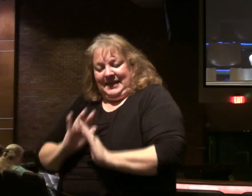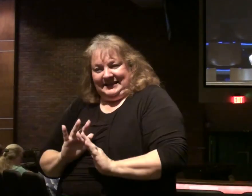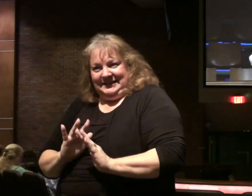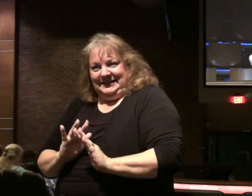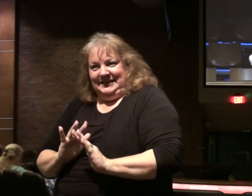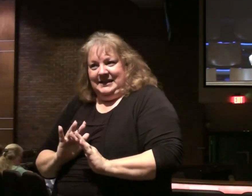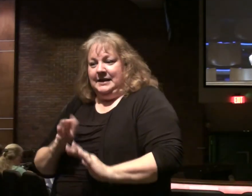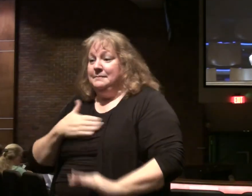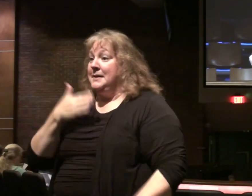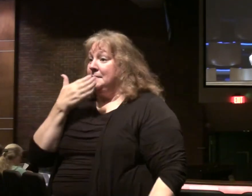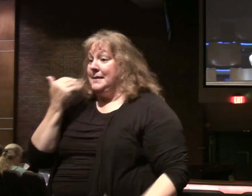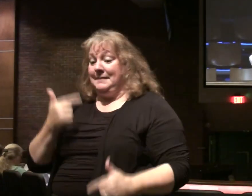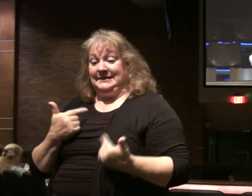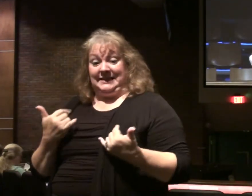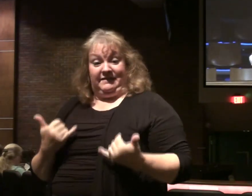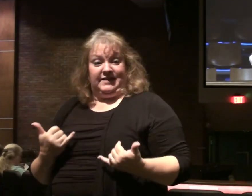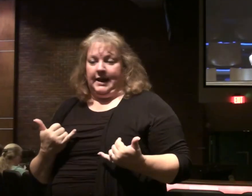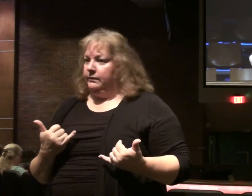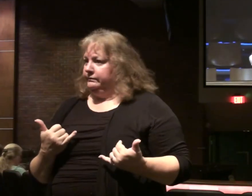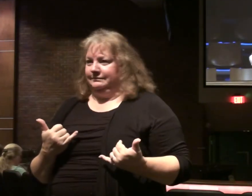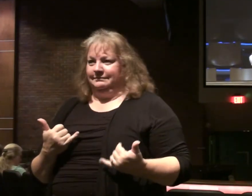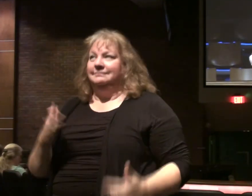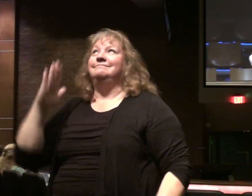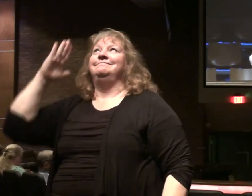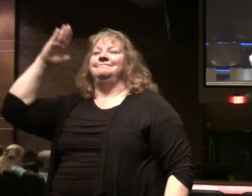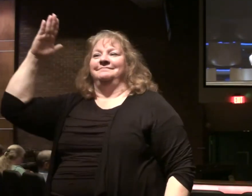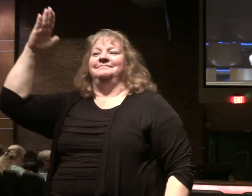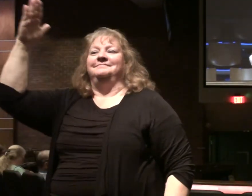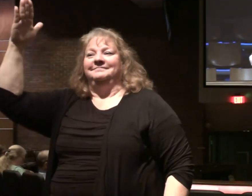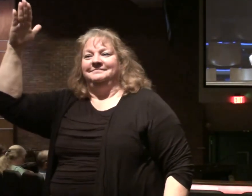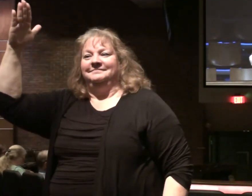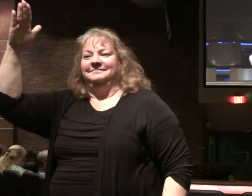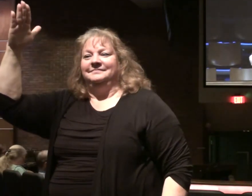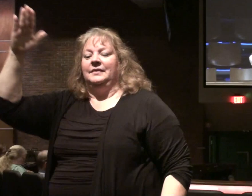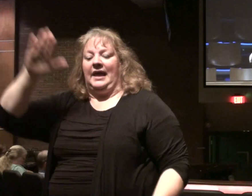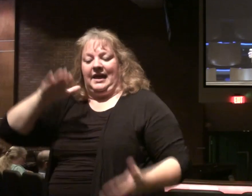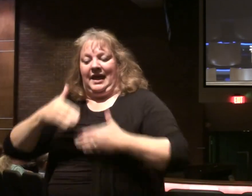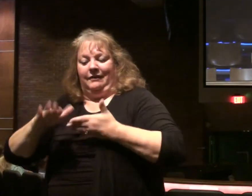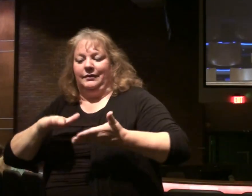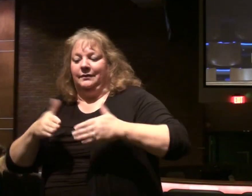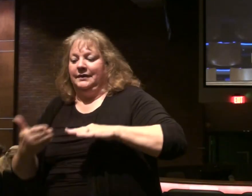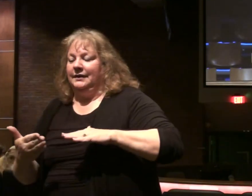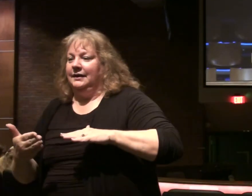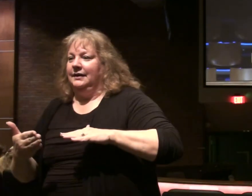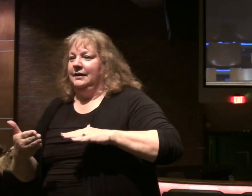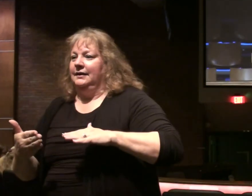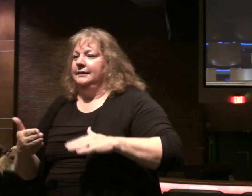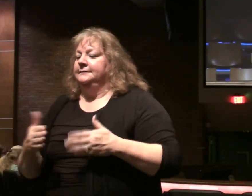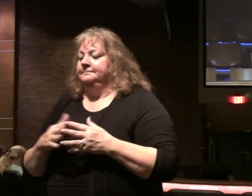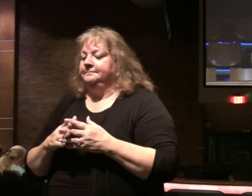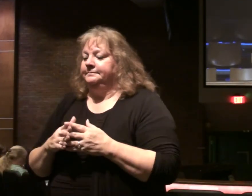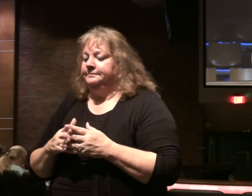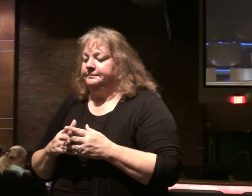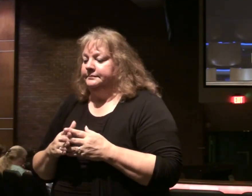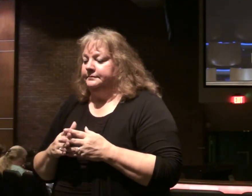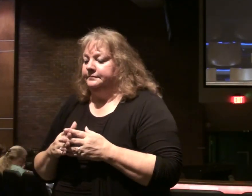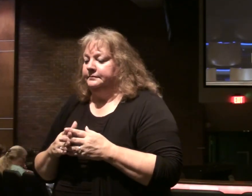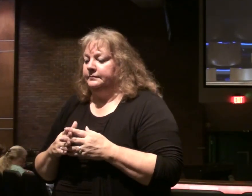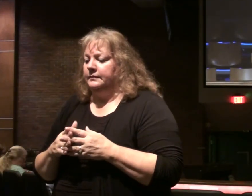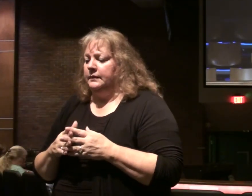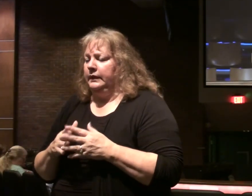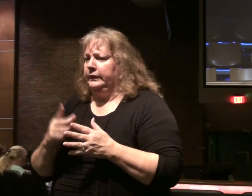But our best life isn't in this life. It's in the coming kingdom. It's in the life to come. The felt needs gospel. That says.